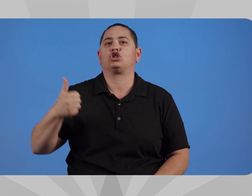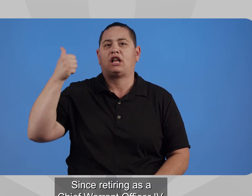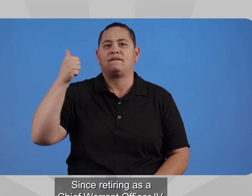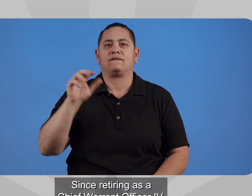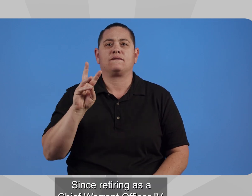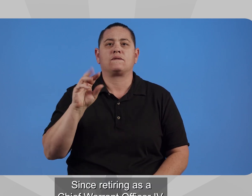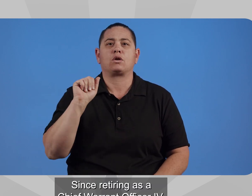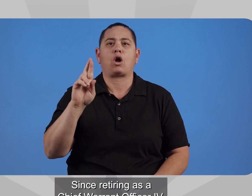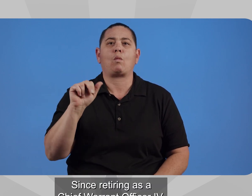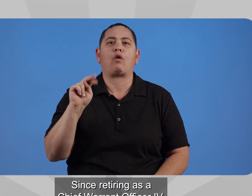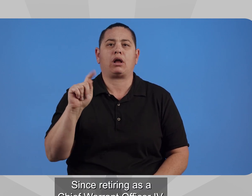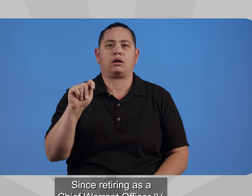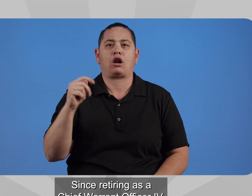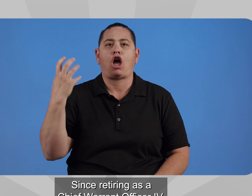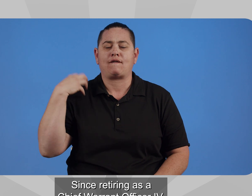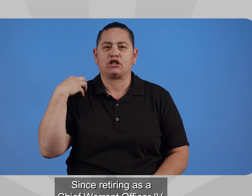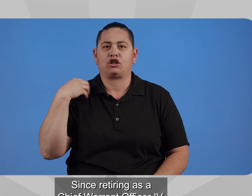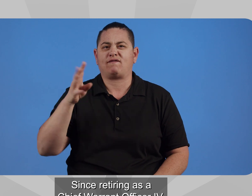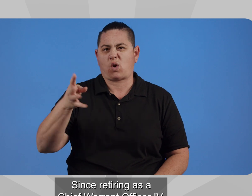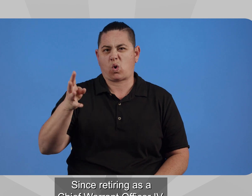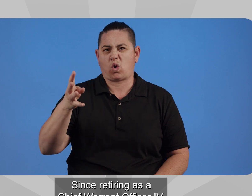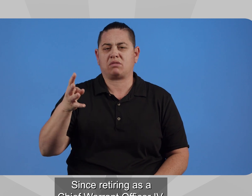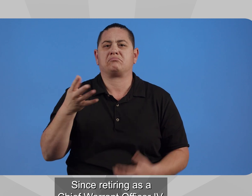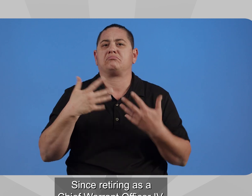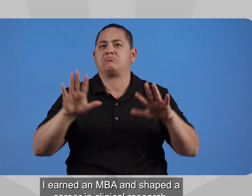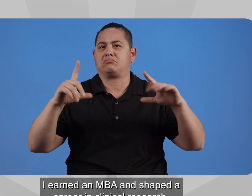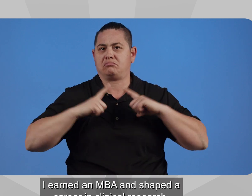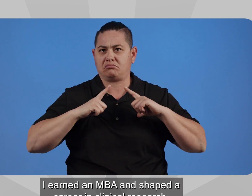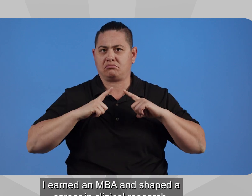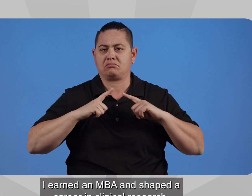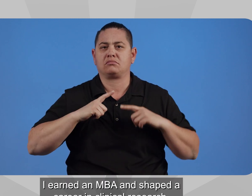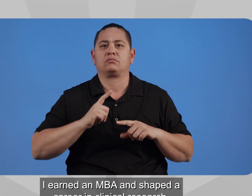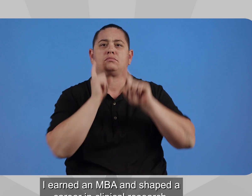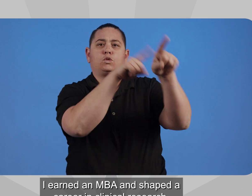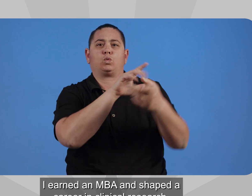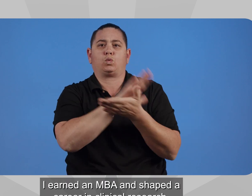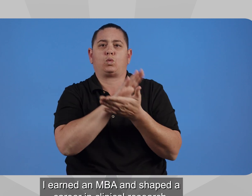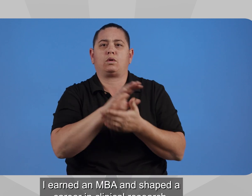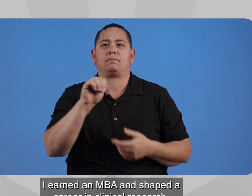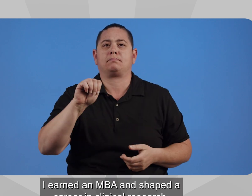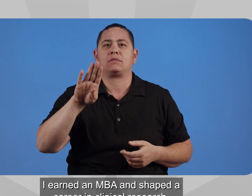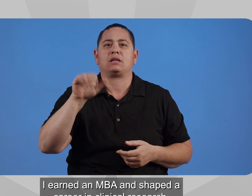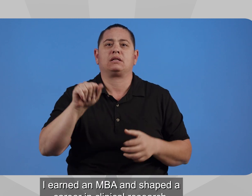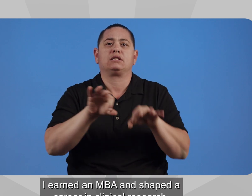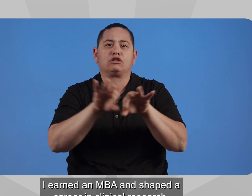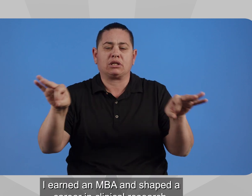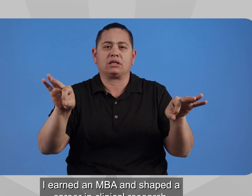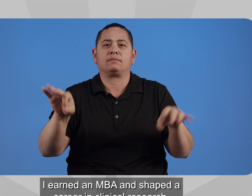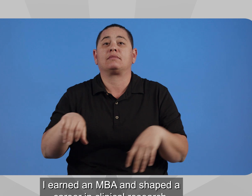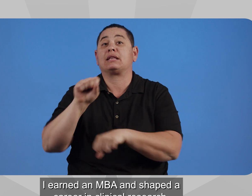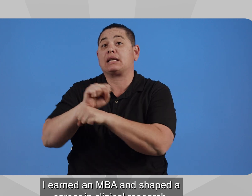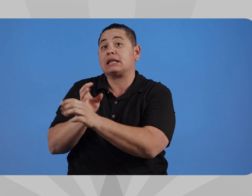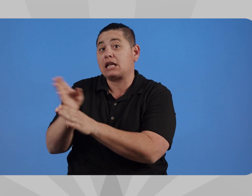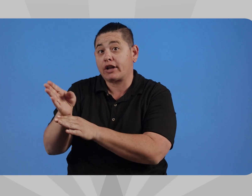Since retiring as a Chief Warrant Officer 4, I earned an MBA and shaped a career in clinical